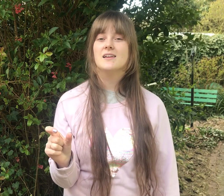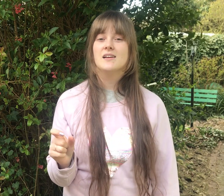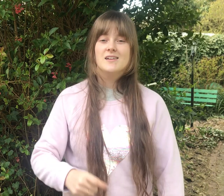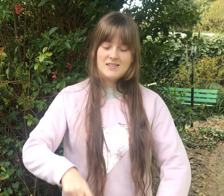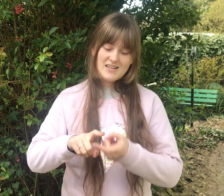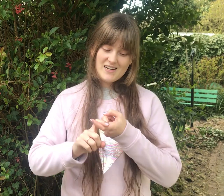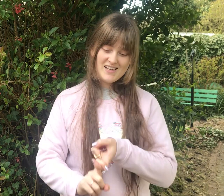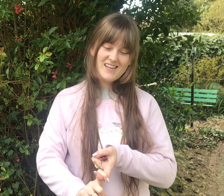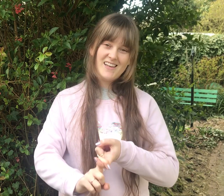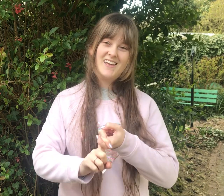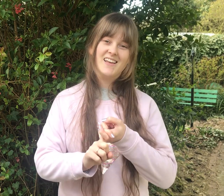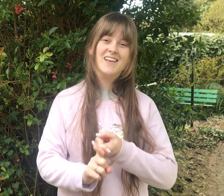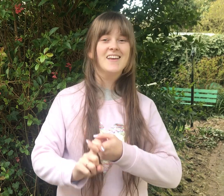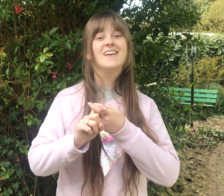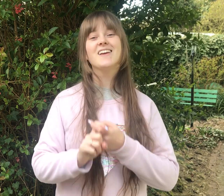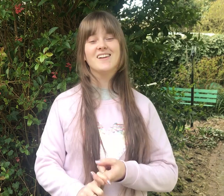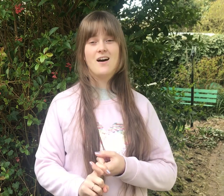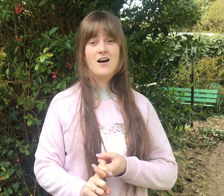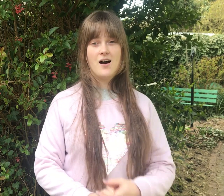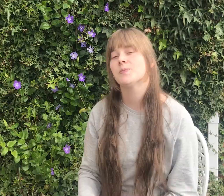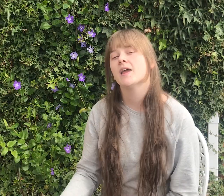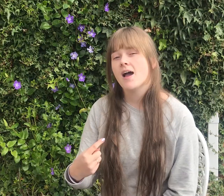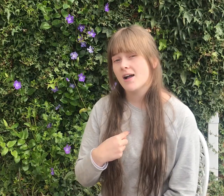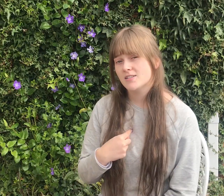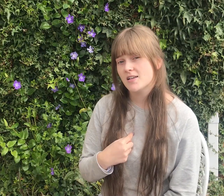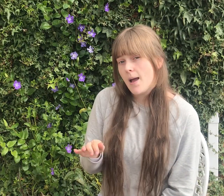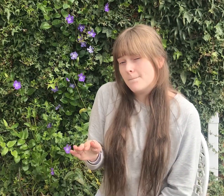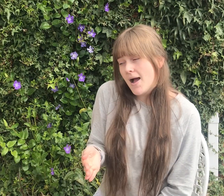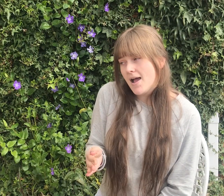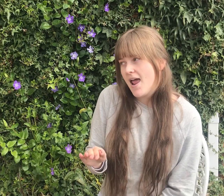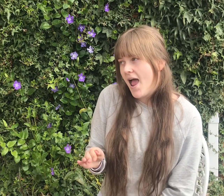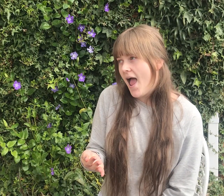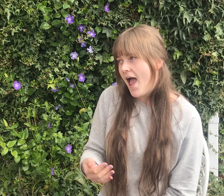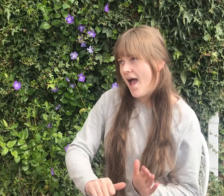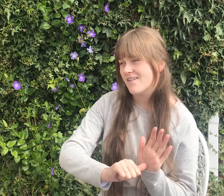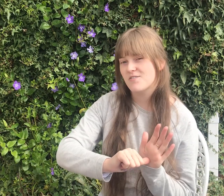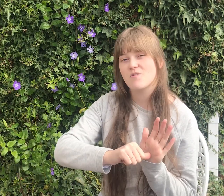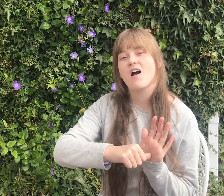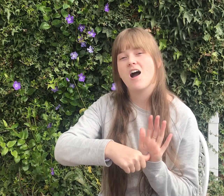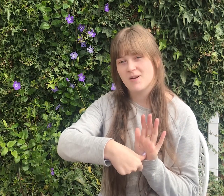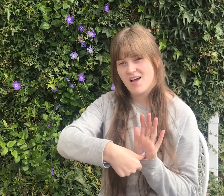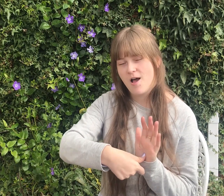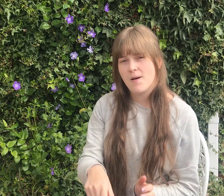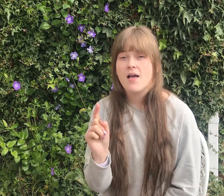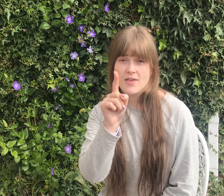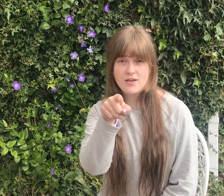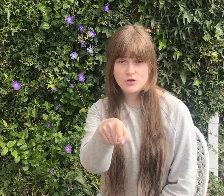To lean On I just Might Have a Problem That